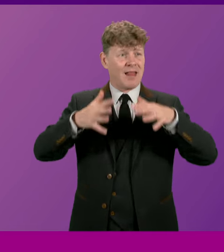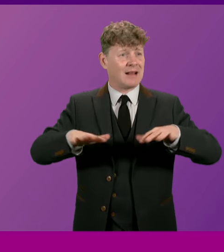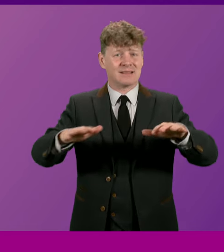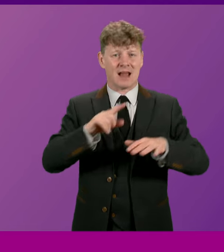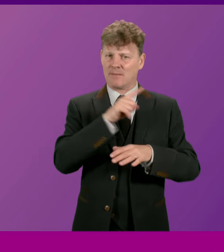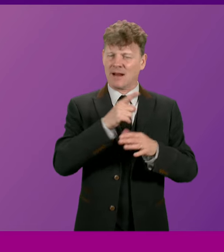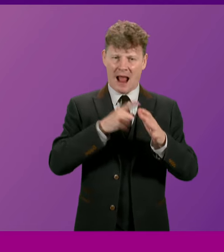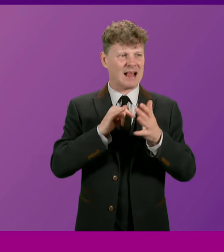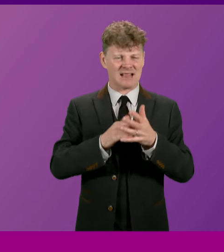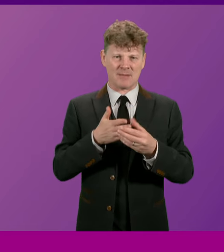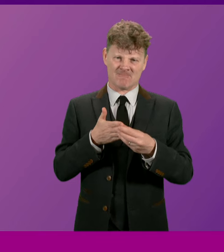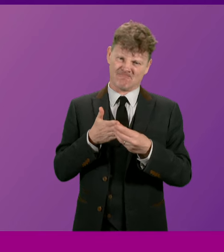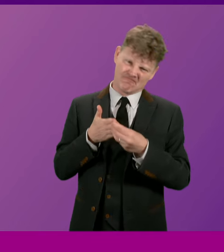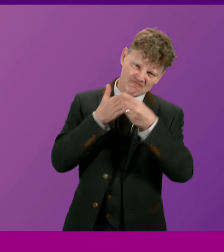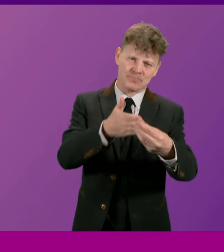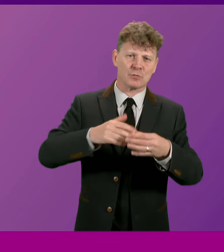Scotland's political journey.